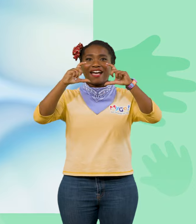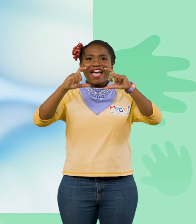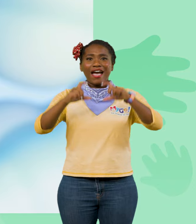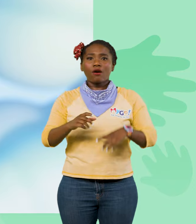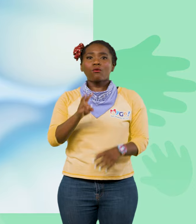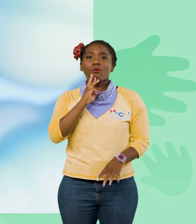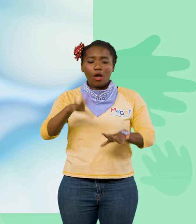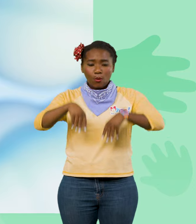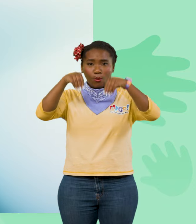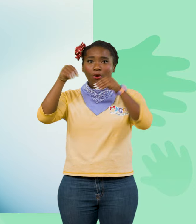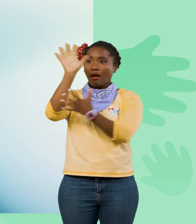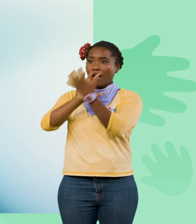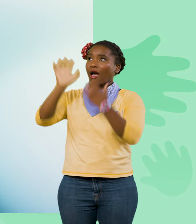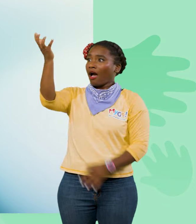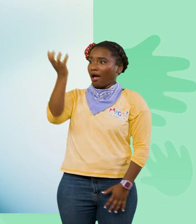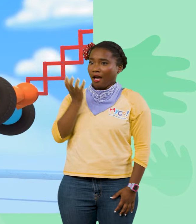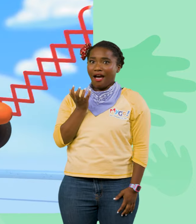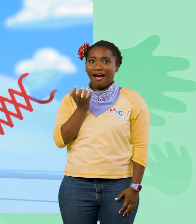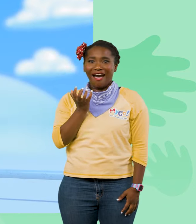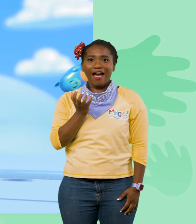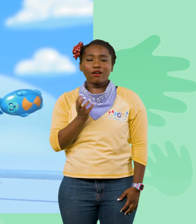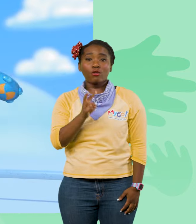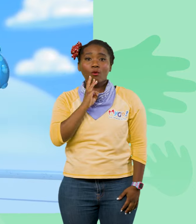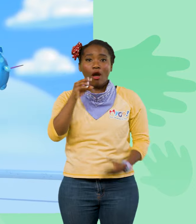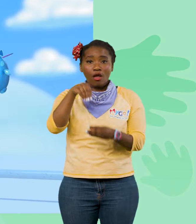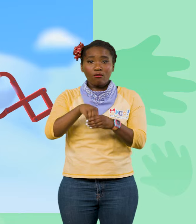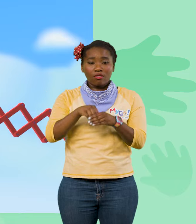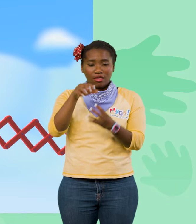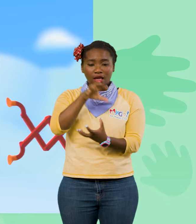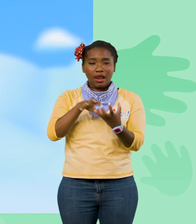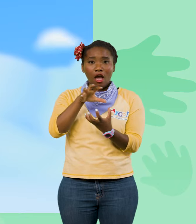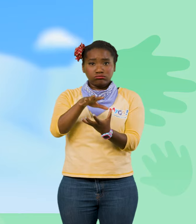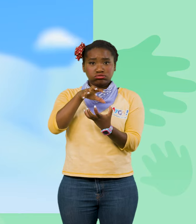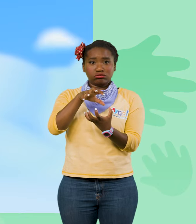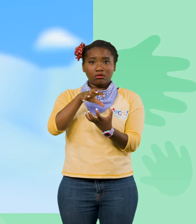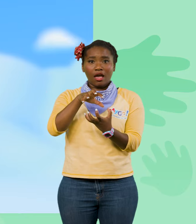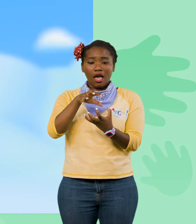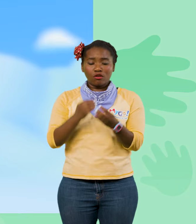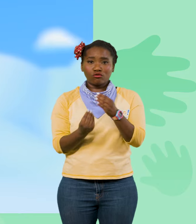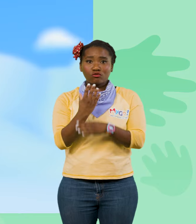those big water vapor clouds? The water in the cloud freezes on me, and then I grow more crystals.